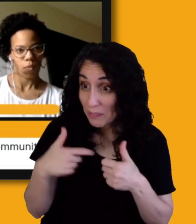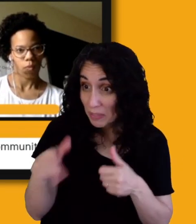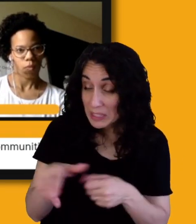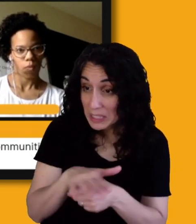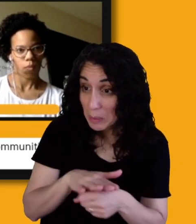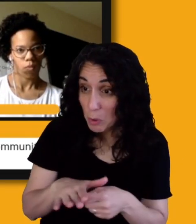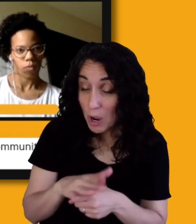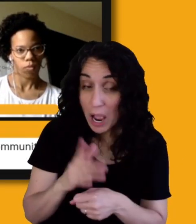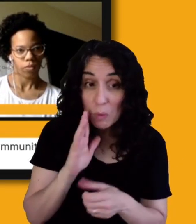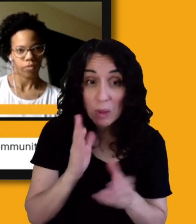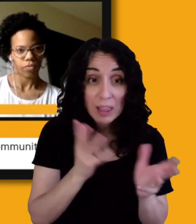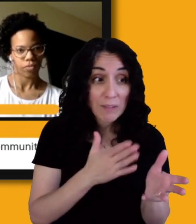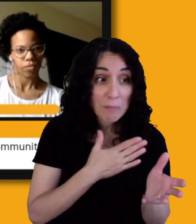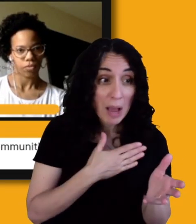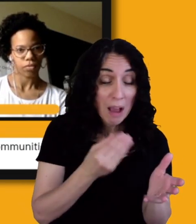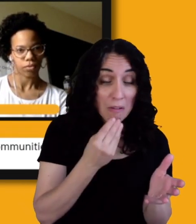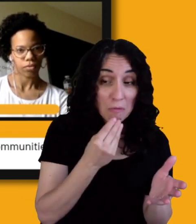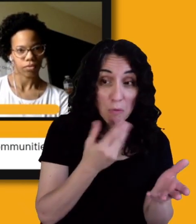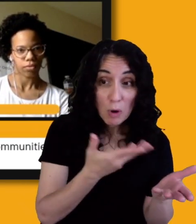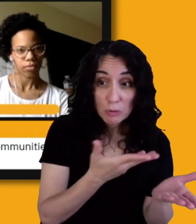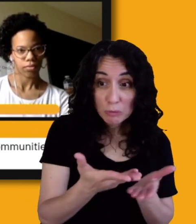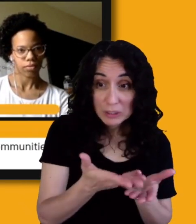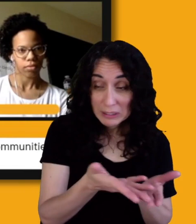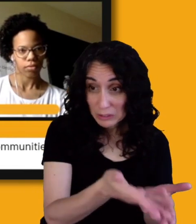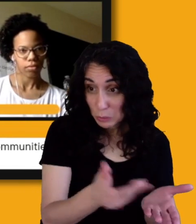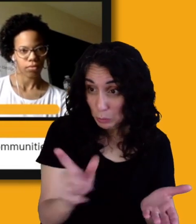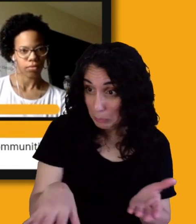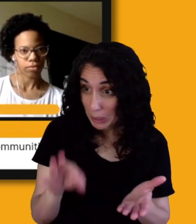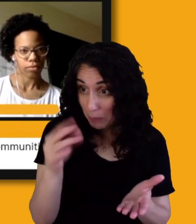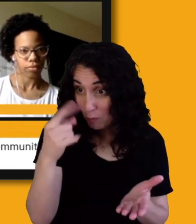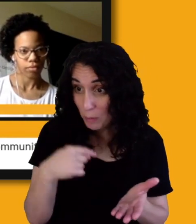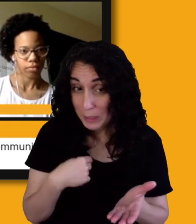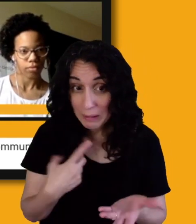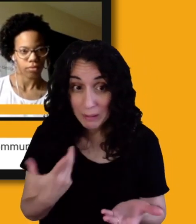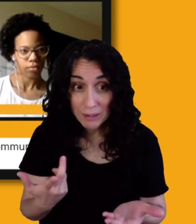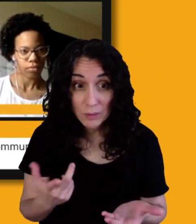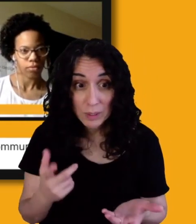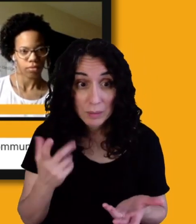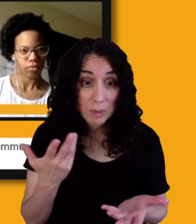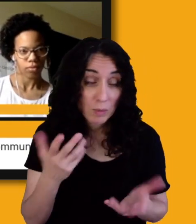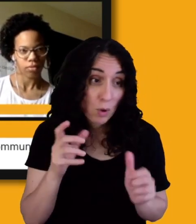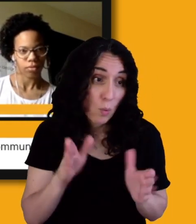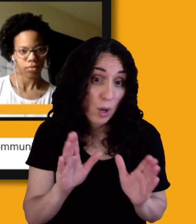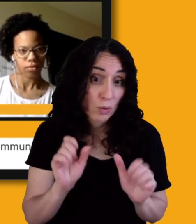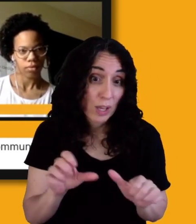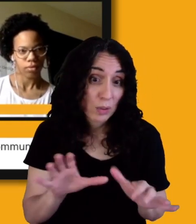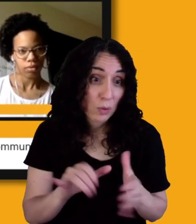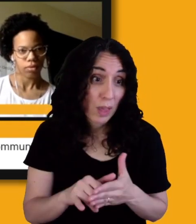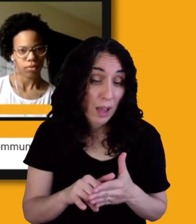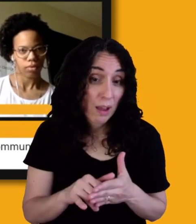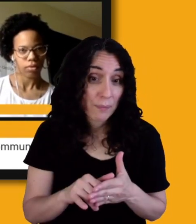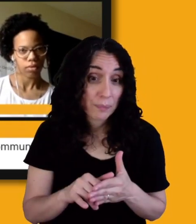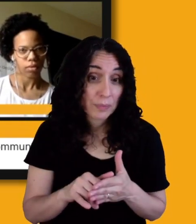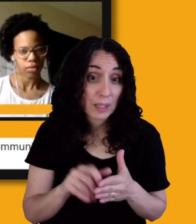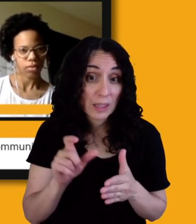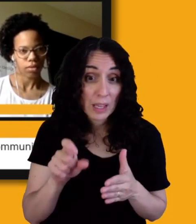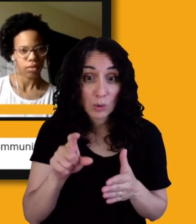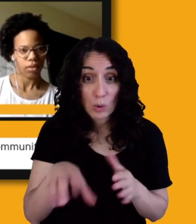I'm going to leave my groceries and you're going to pick them up for me. I mean, there's a way you could do that. In other words, you could go and pick stuff out of the grocery store,